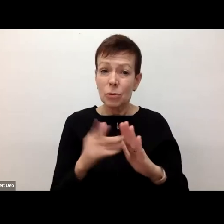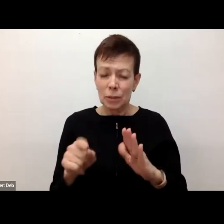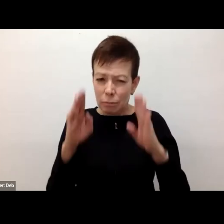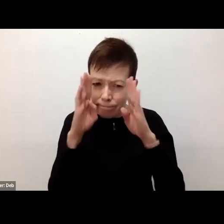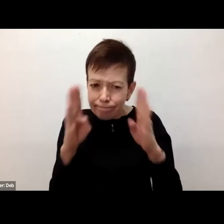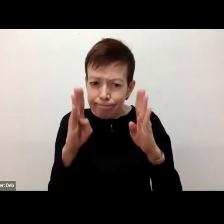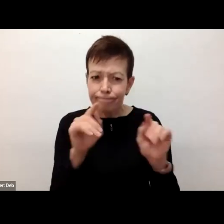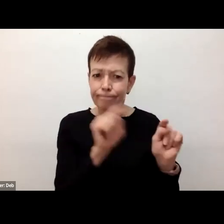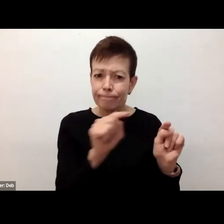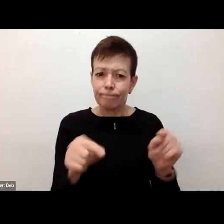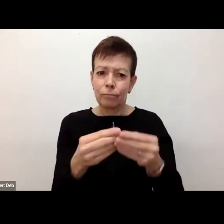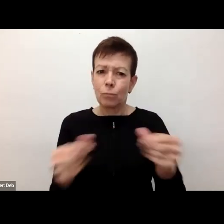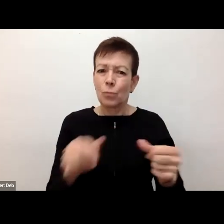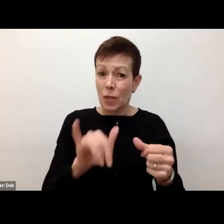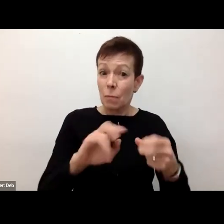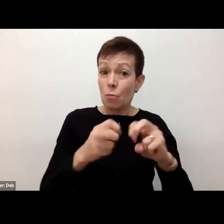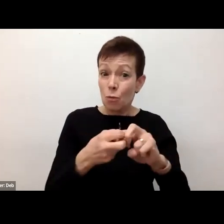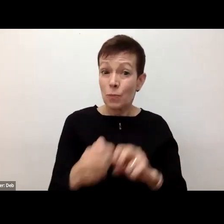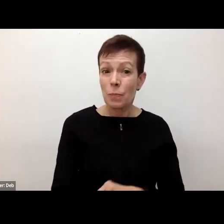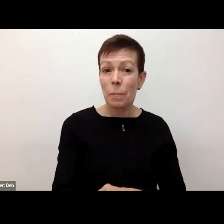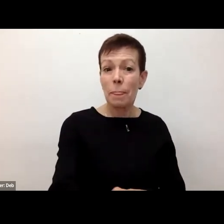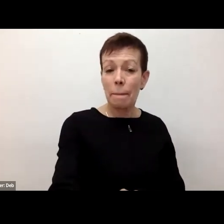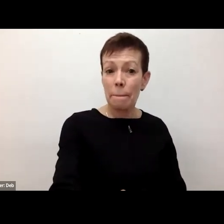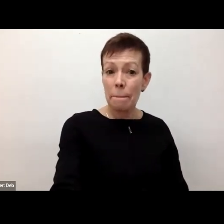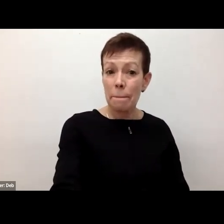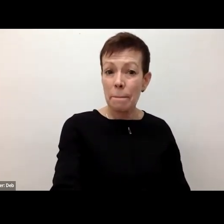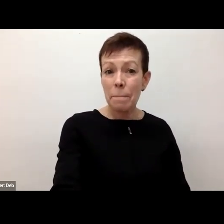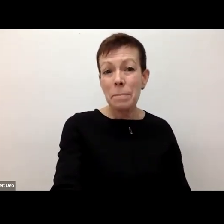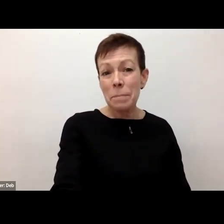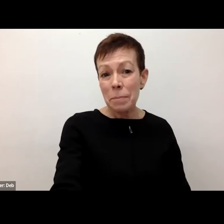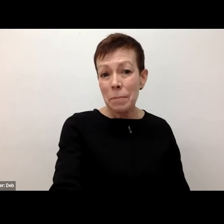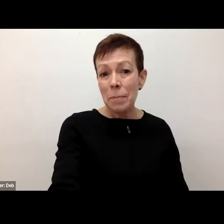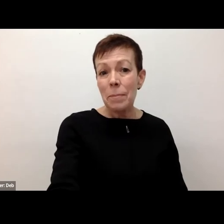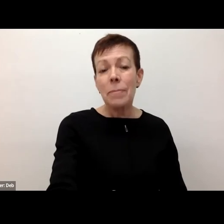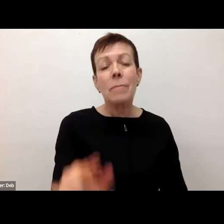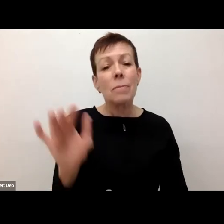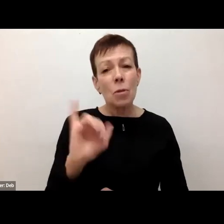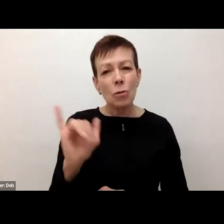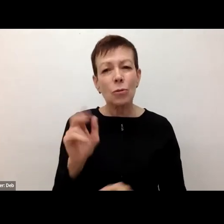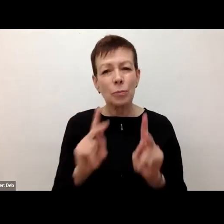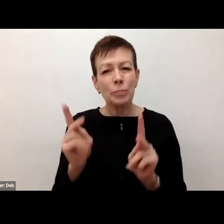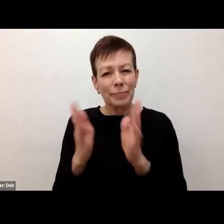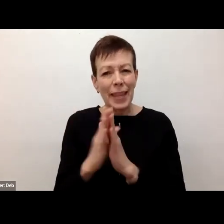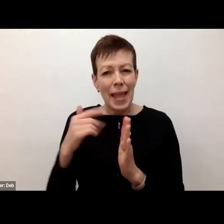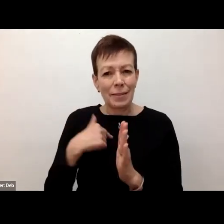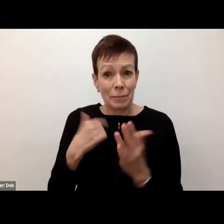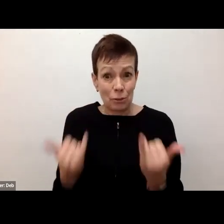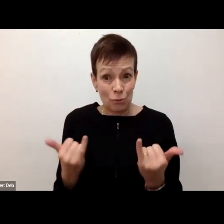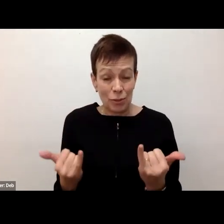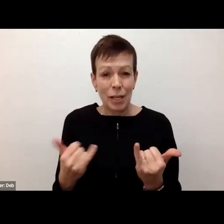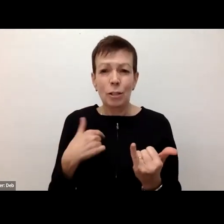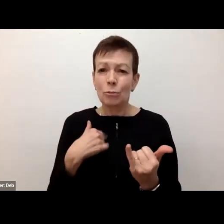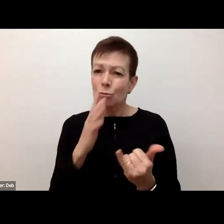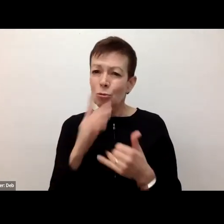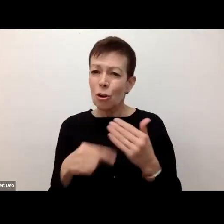I've also been asked to talk about ways in which, and in the few minutes remaining, ways in which the faith communities have already been working together for human